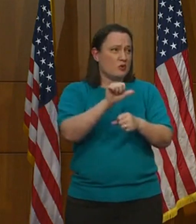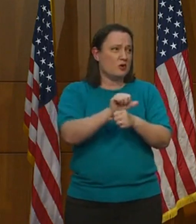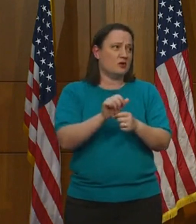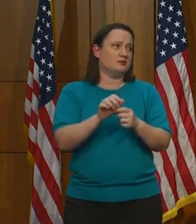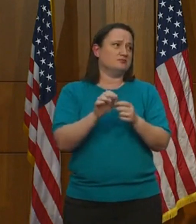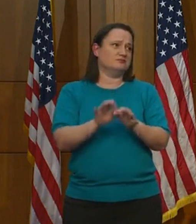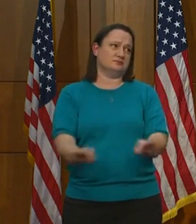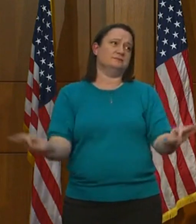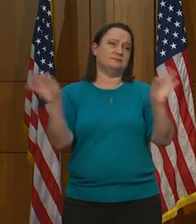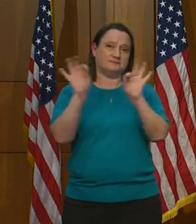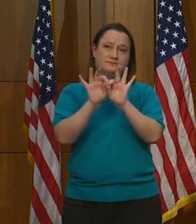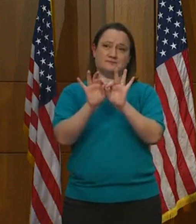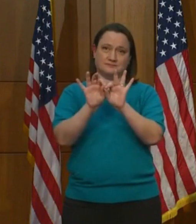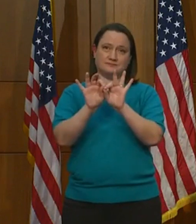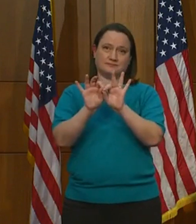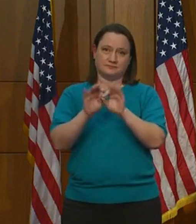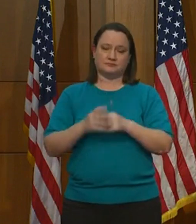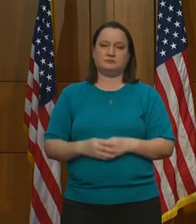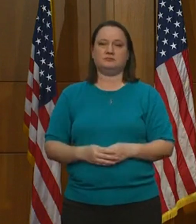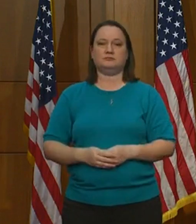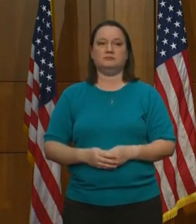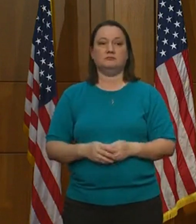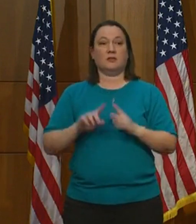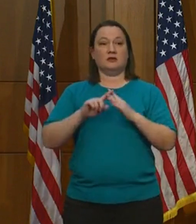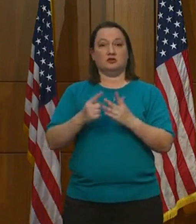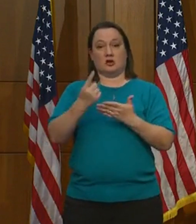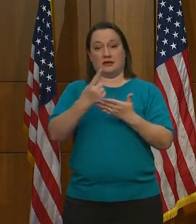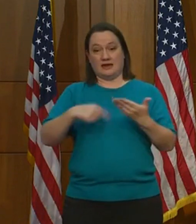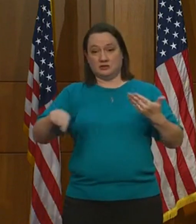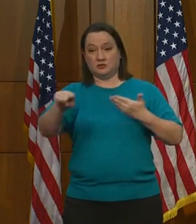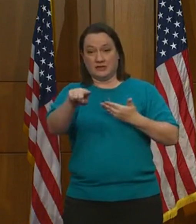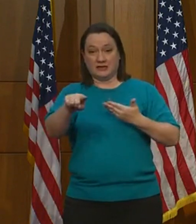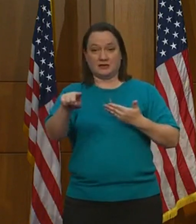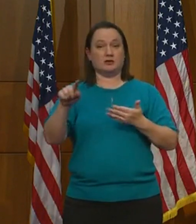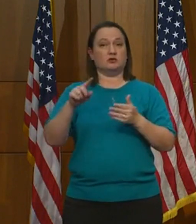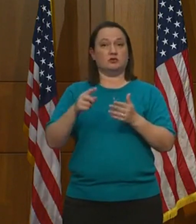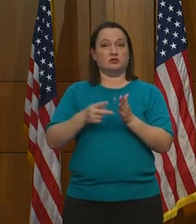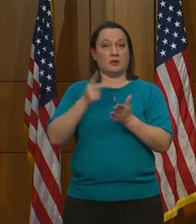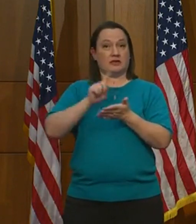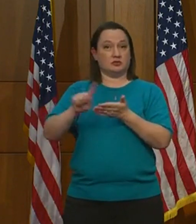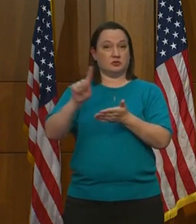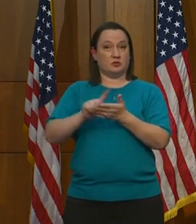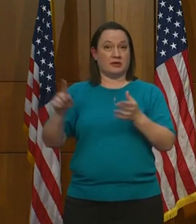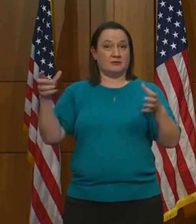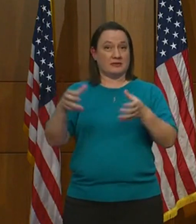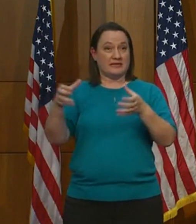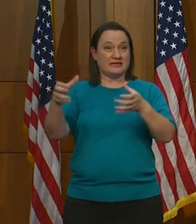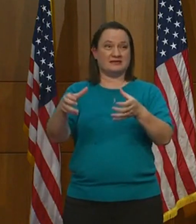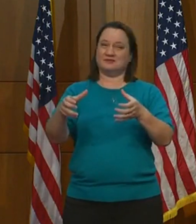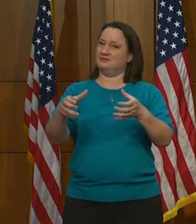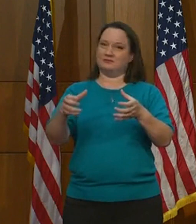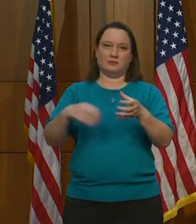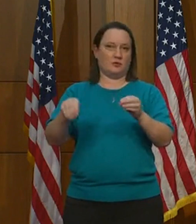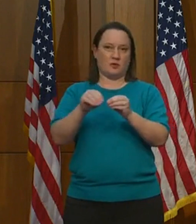Going forward, the regular twice-weekly briefings will end.